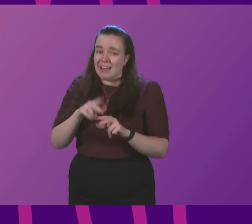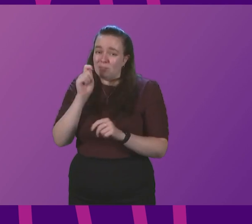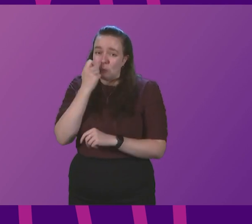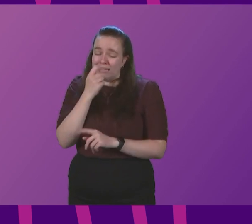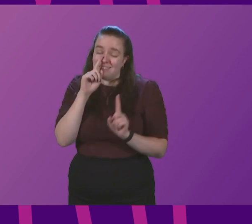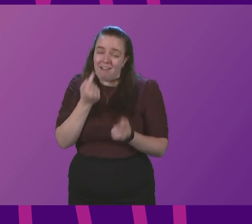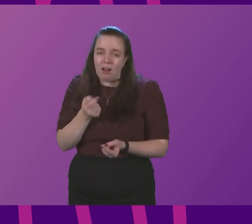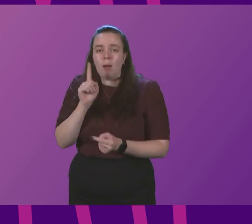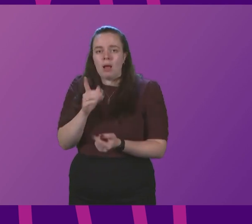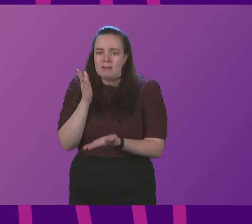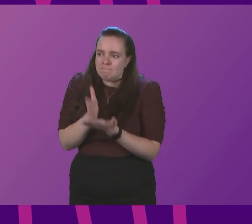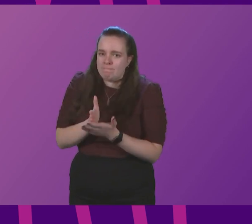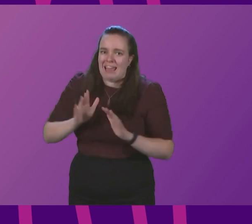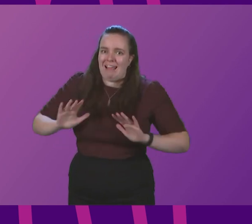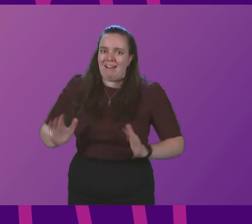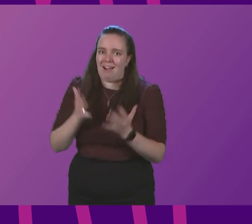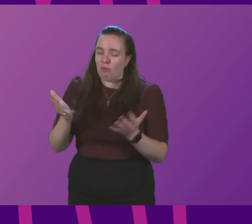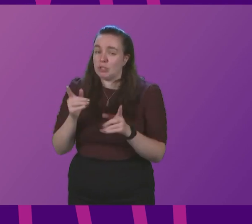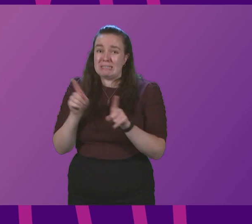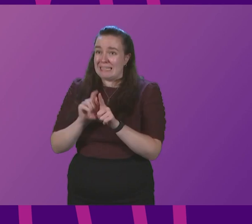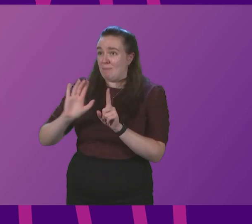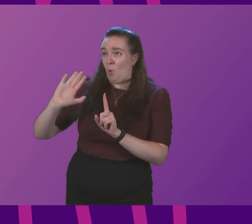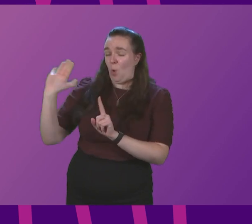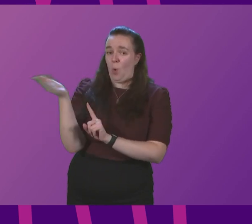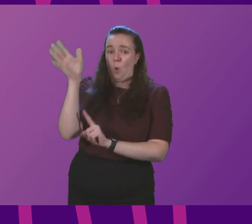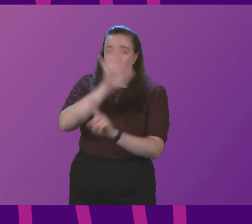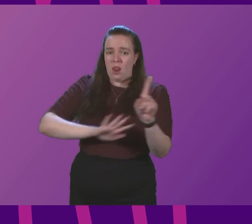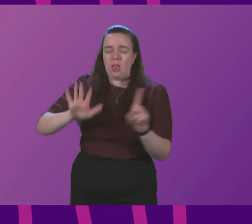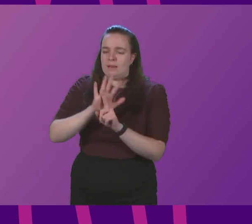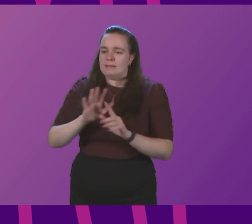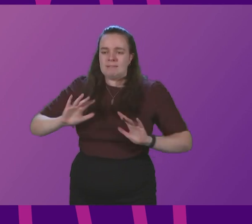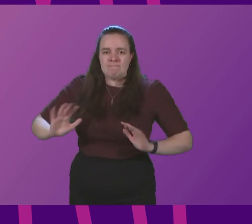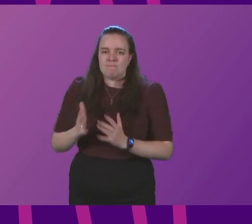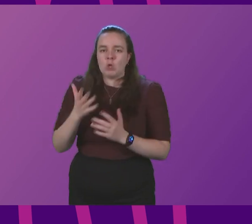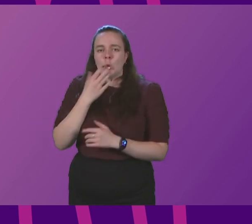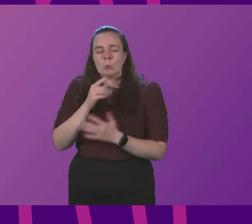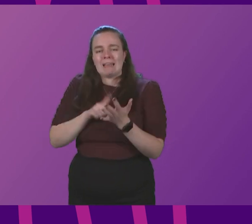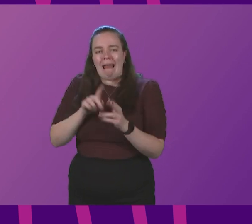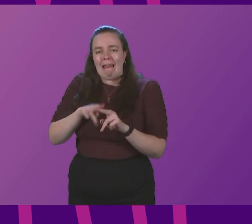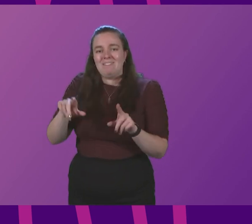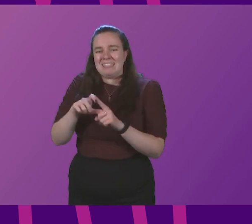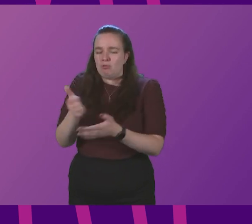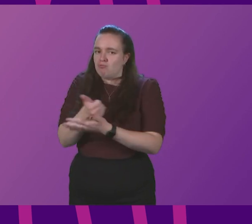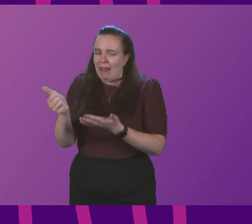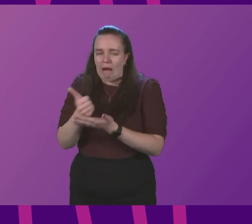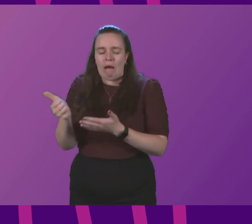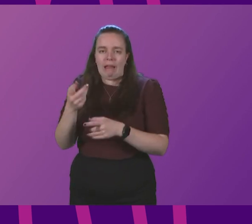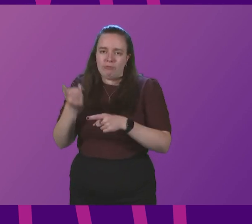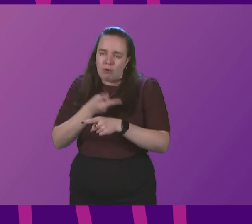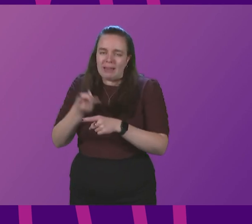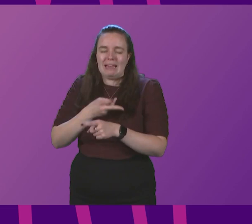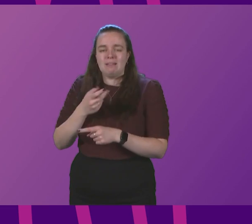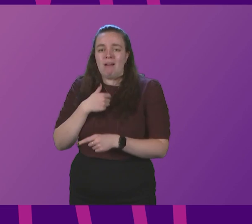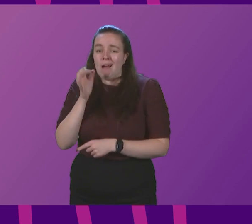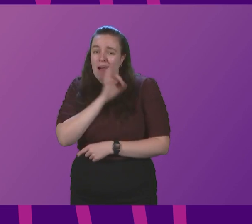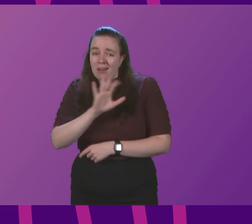strongly encourage, as we are doing the entire population right now, to test using LFDs regularly and repeatedly. Again, would